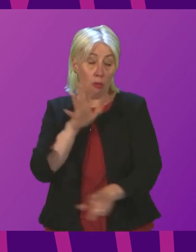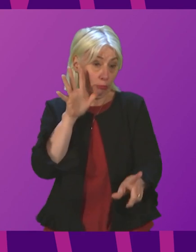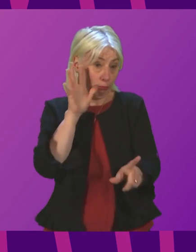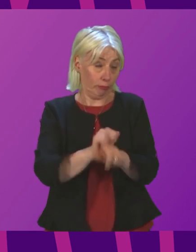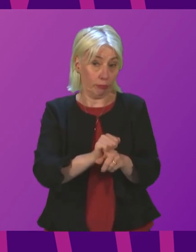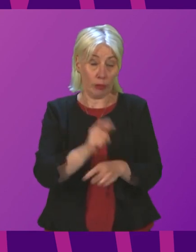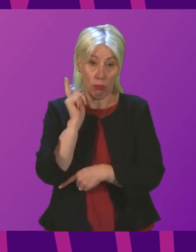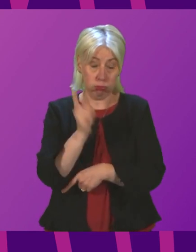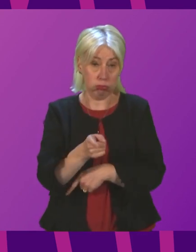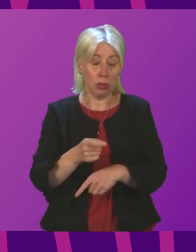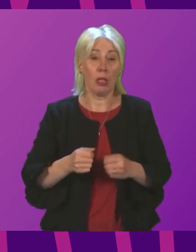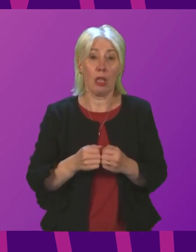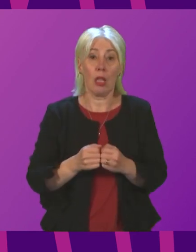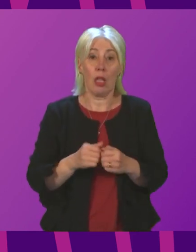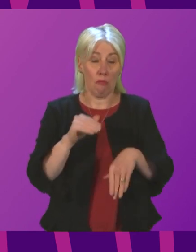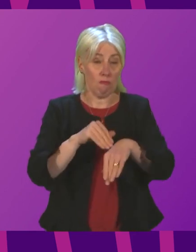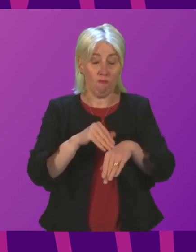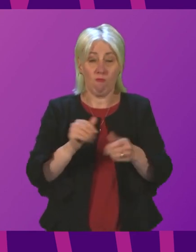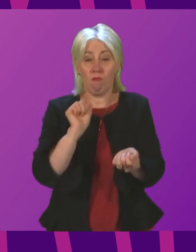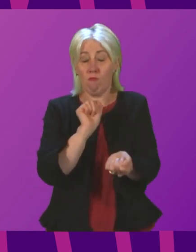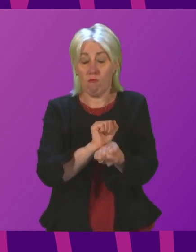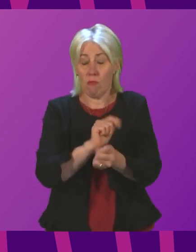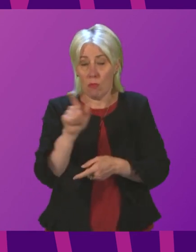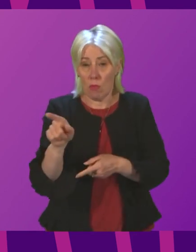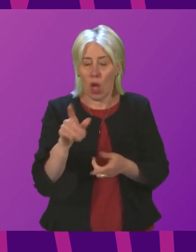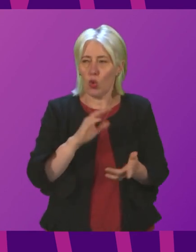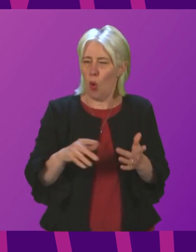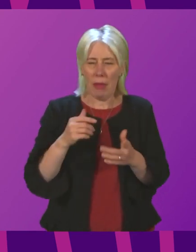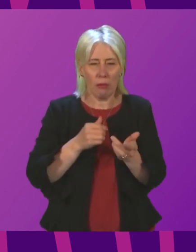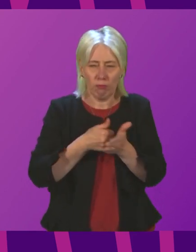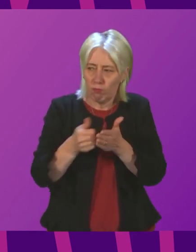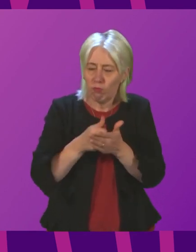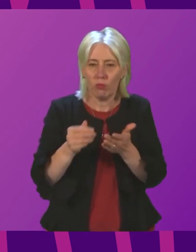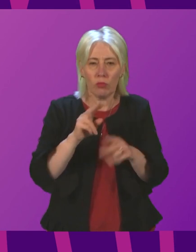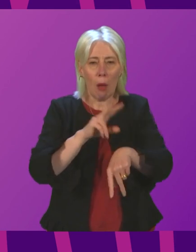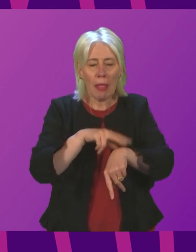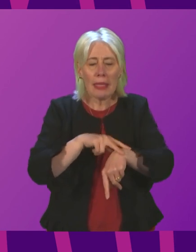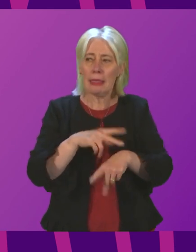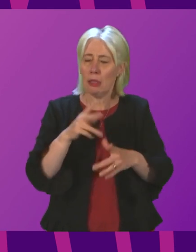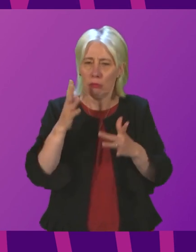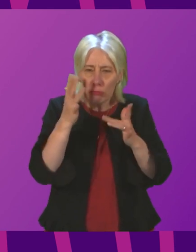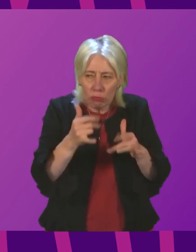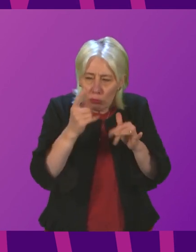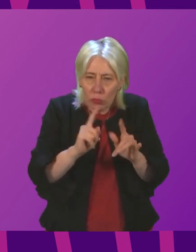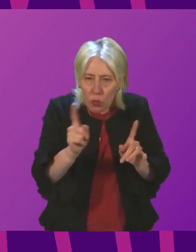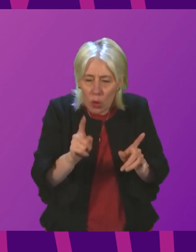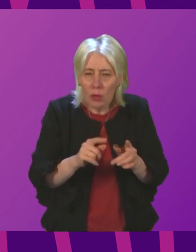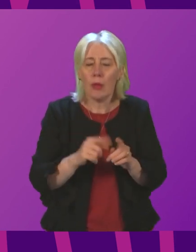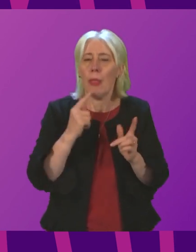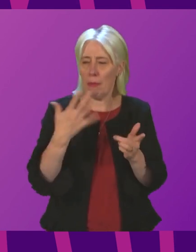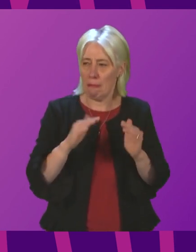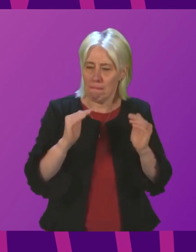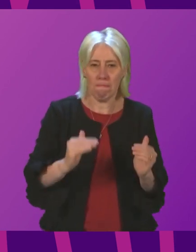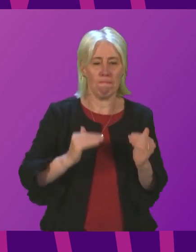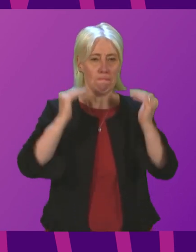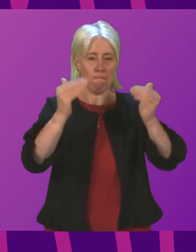and are in daily contact with my officials so that we can better understand the prevalence of this activity. A gold command has been established